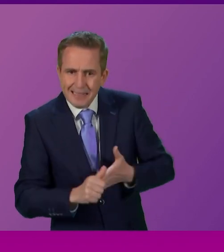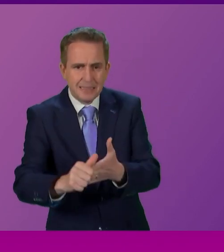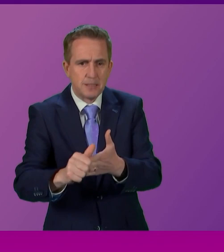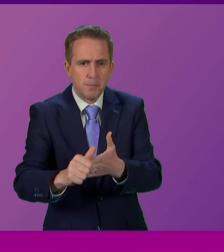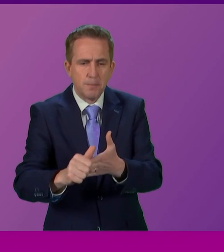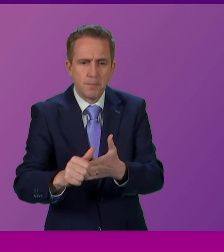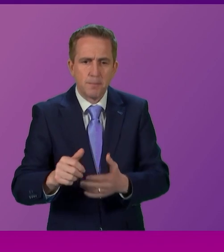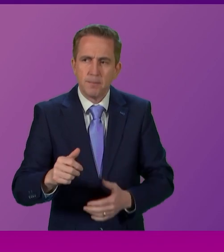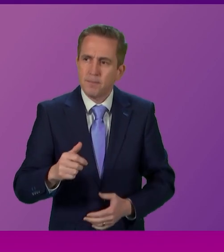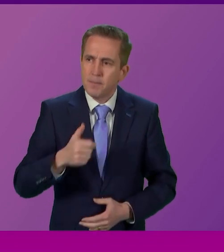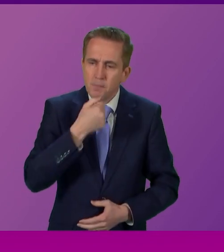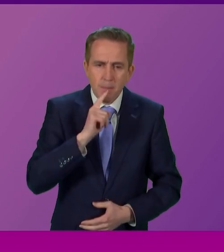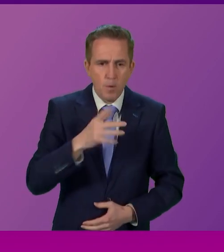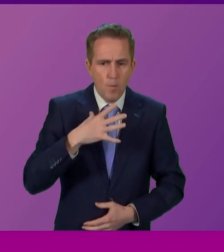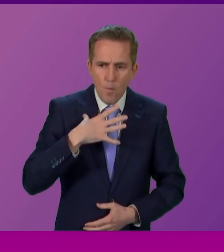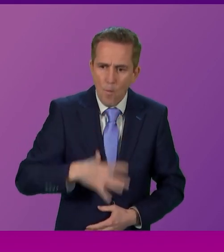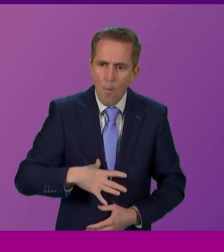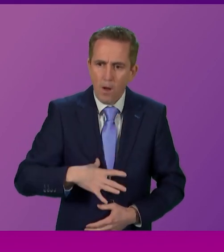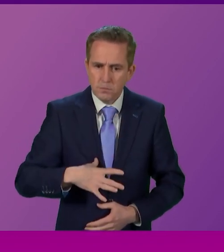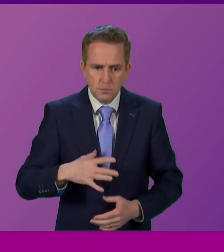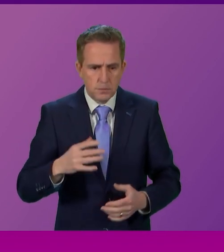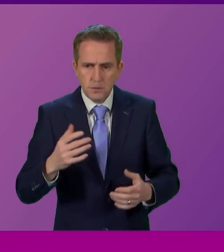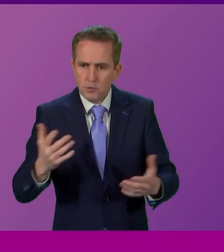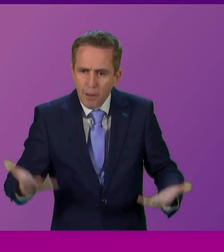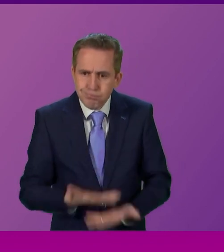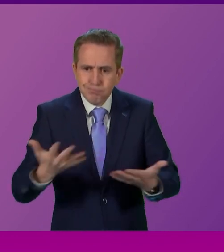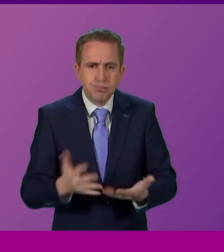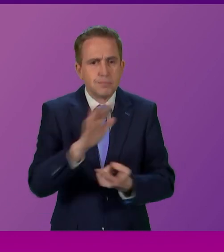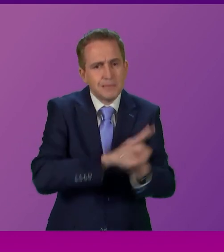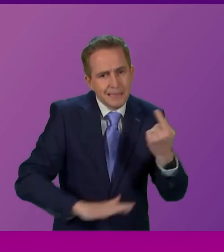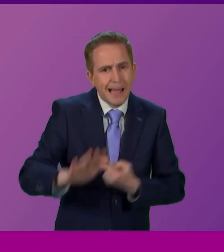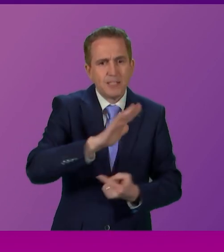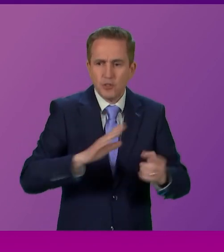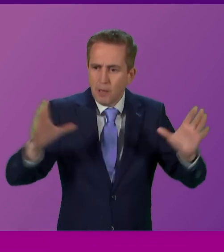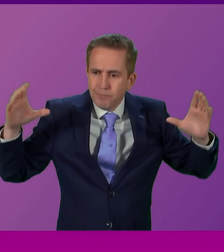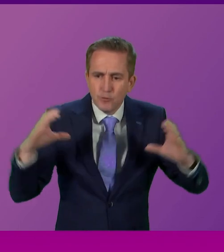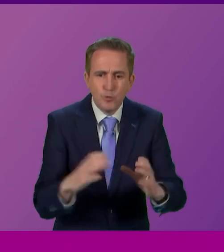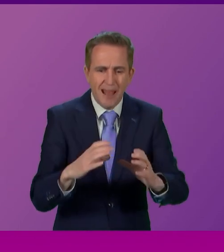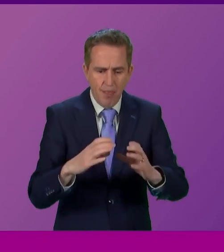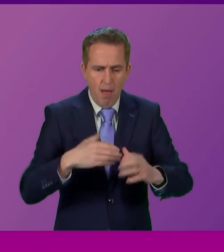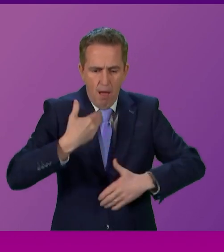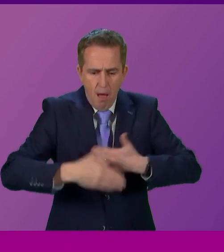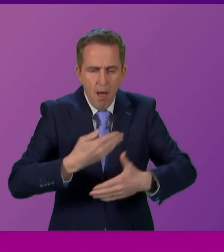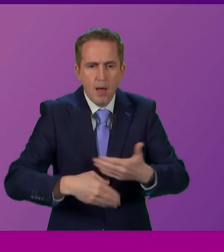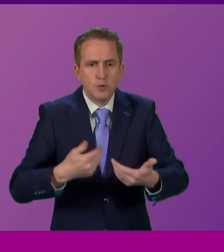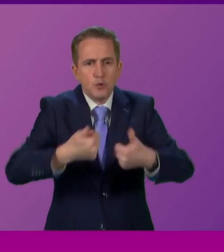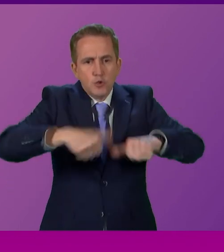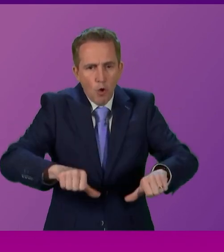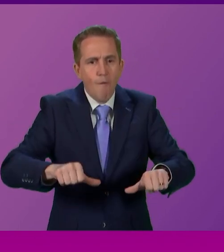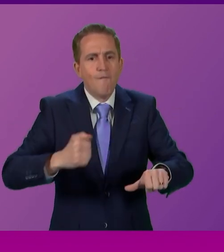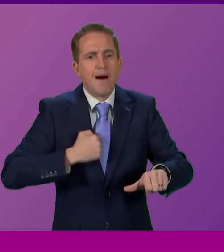People want a politics that serves a national interest, that brings people together, and that seeks to solve our collective challenges